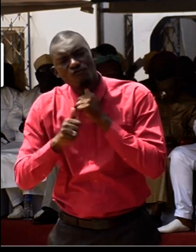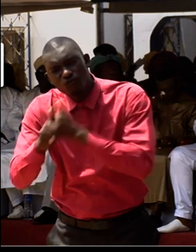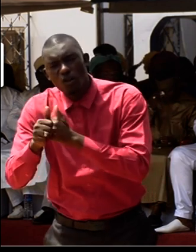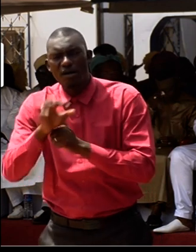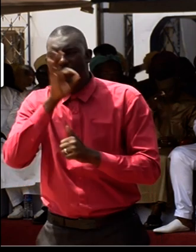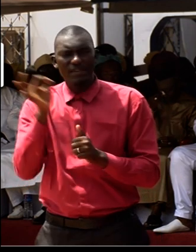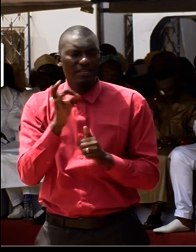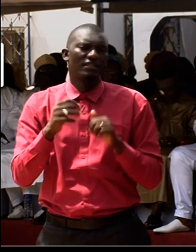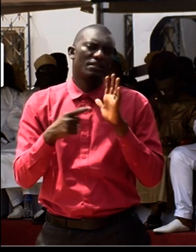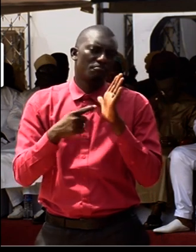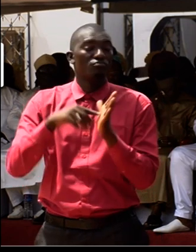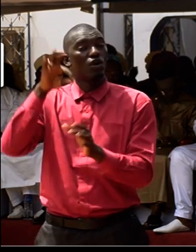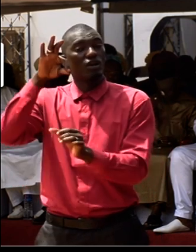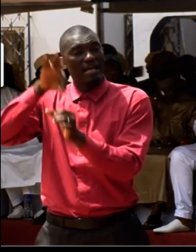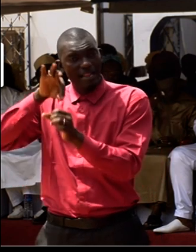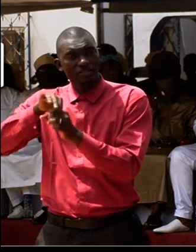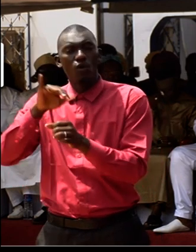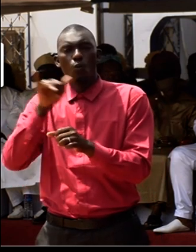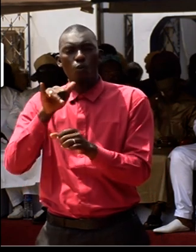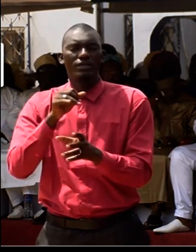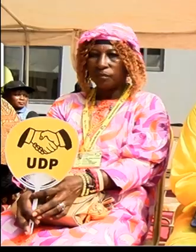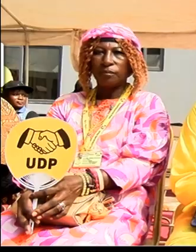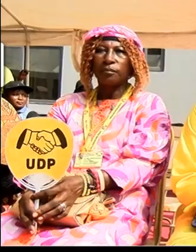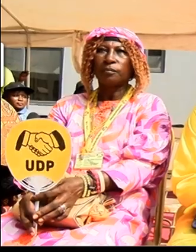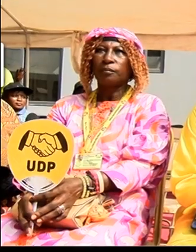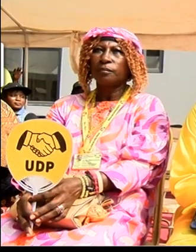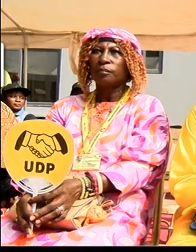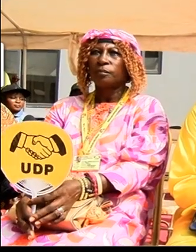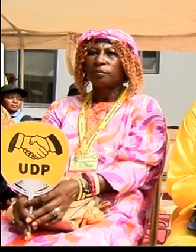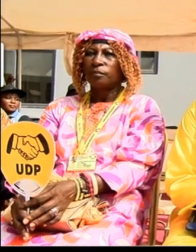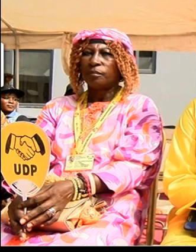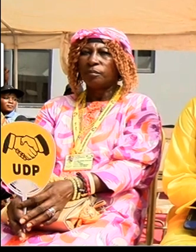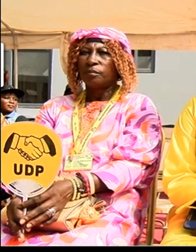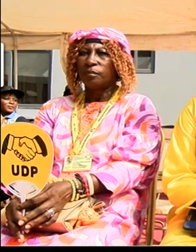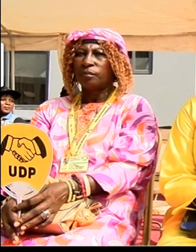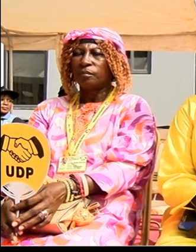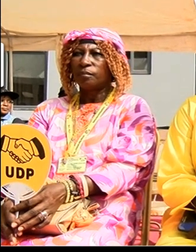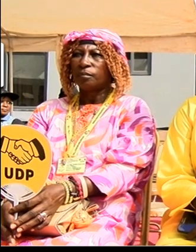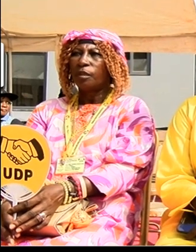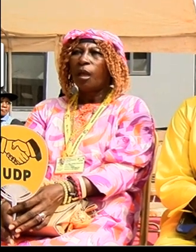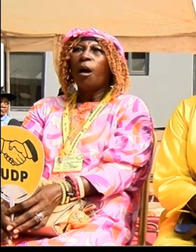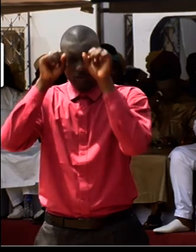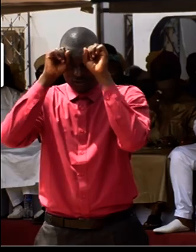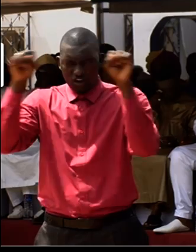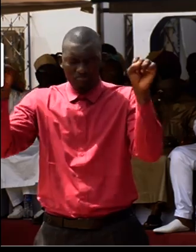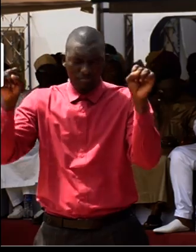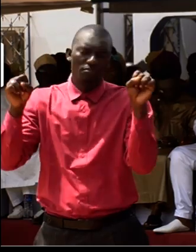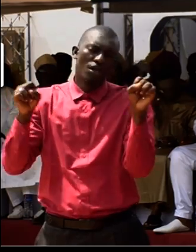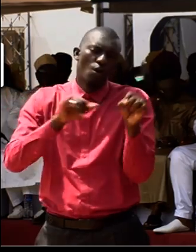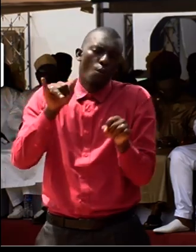election that brought in this deterred republic, which